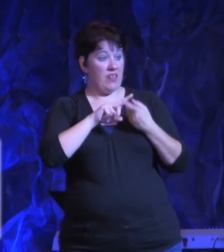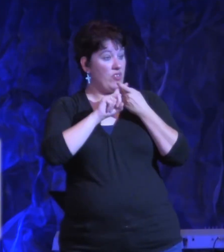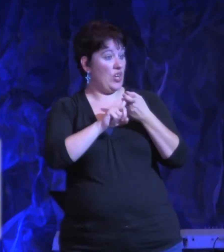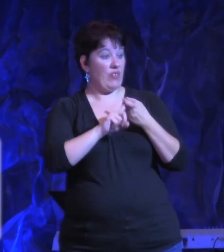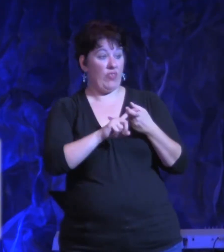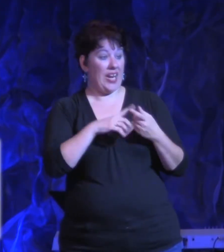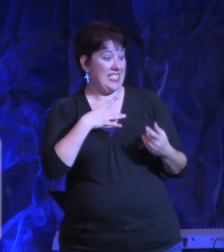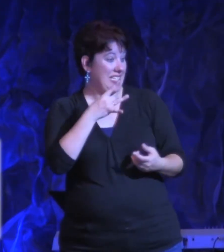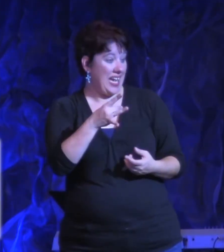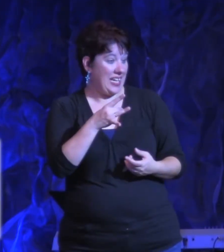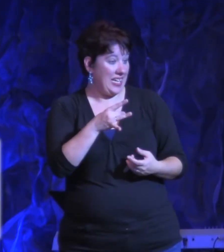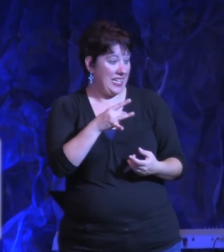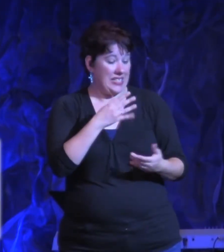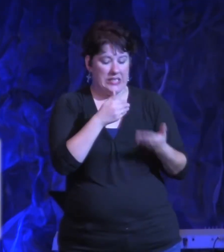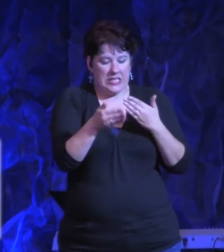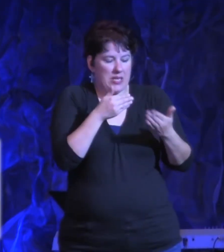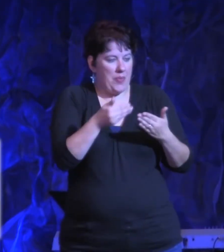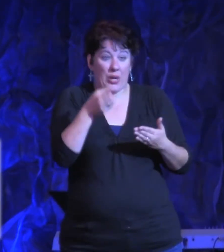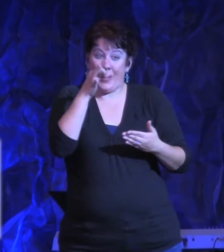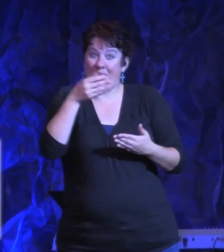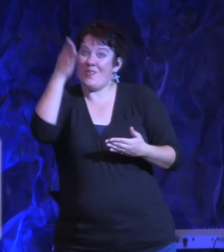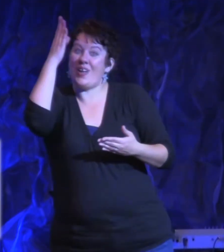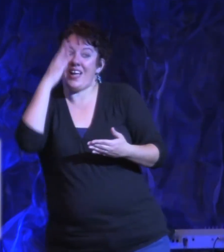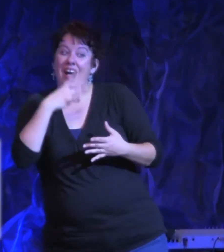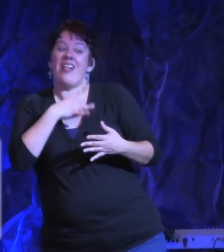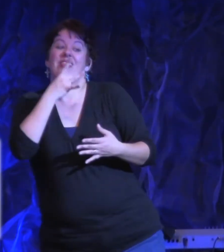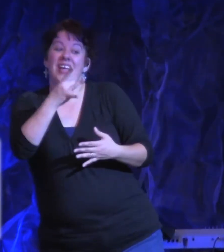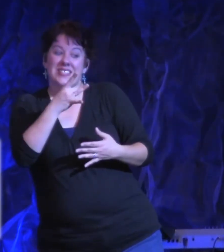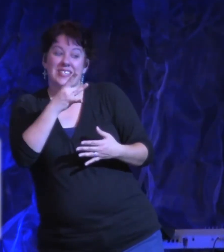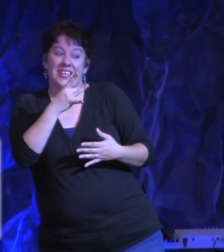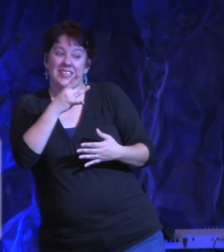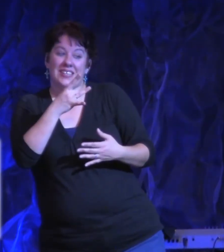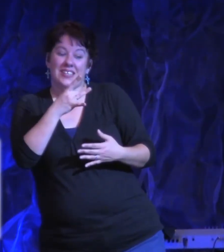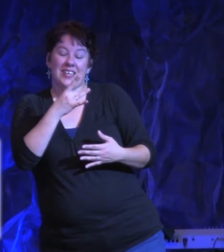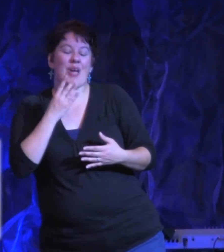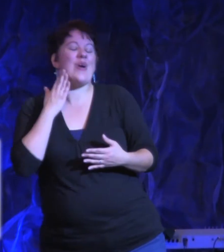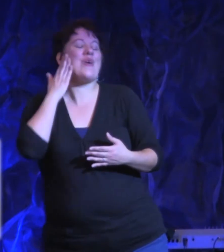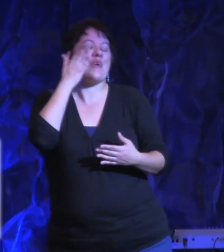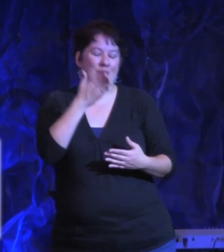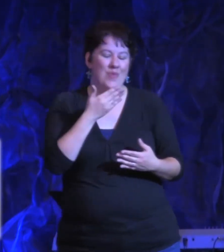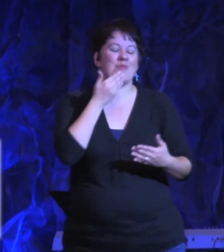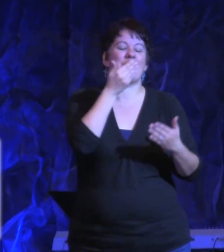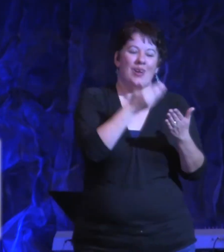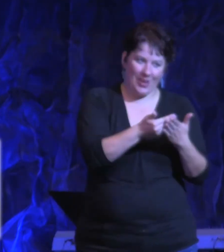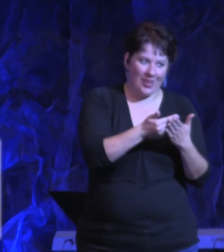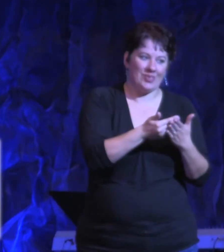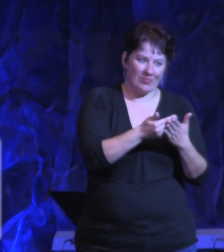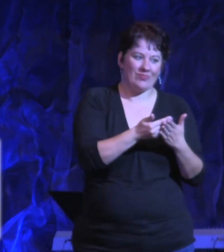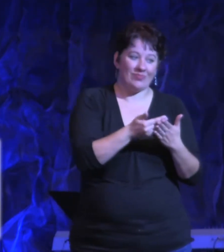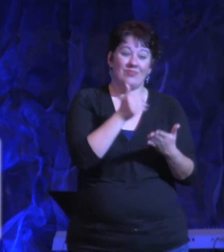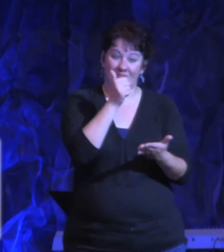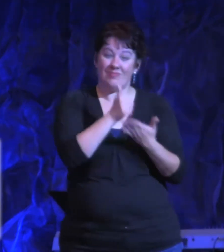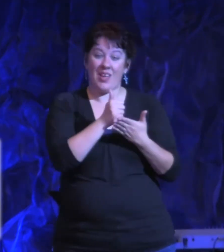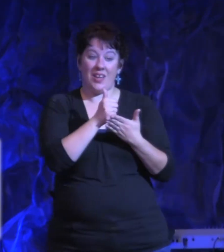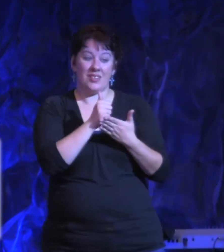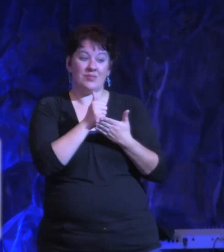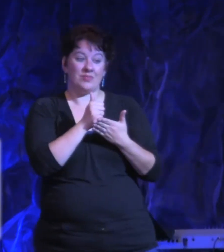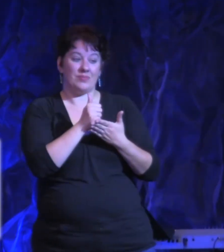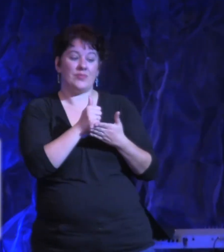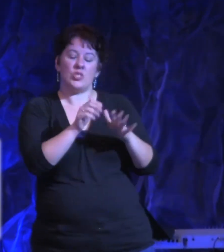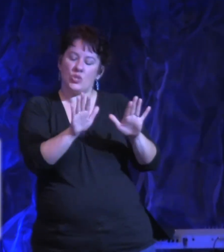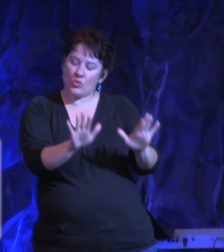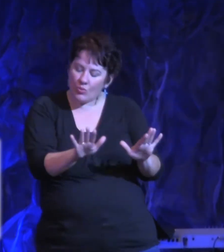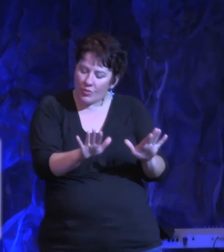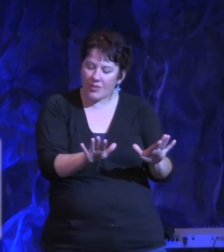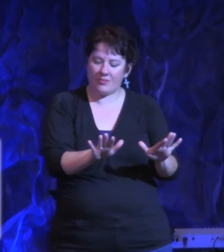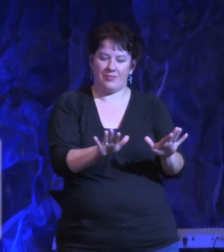Because as long as God likes it, it's going to be okay. Amen? It's just going to be alright. Amen? Just cool your jets